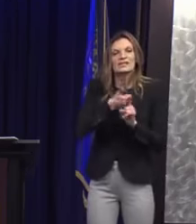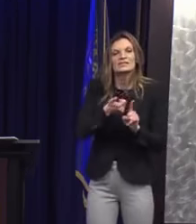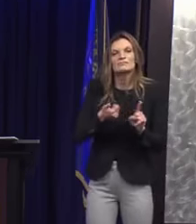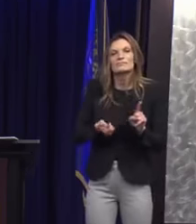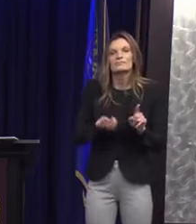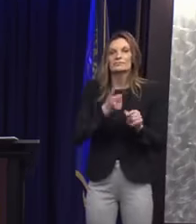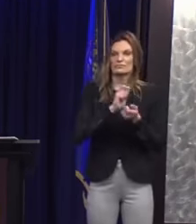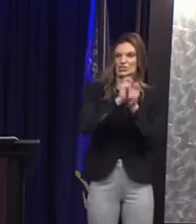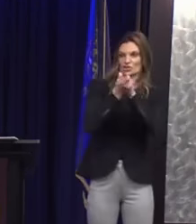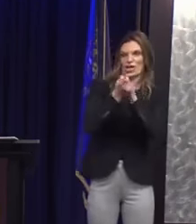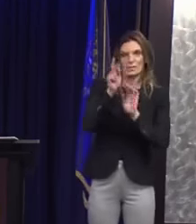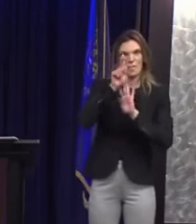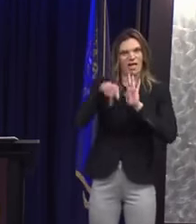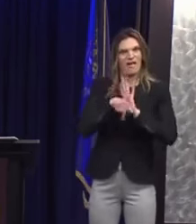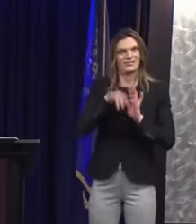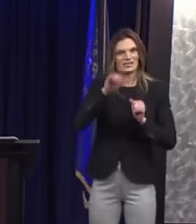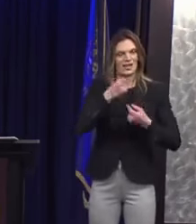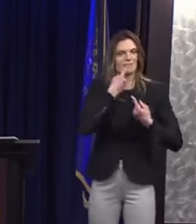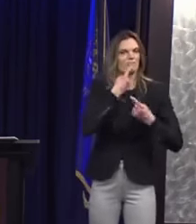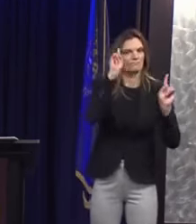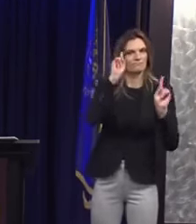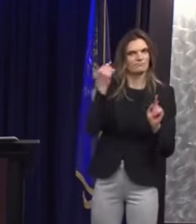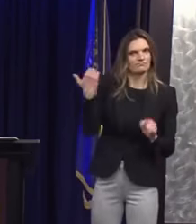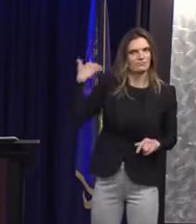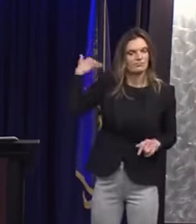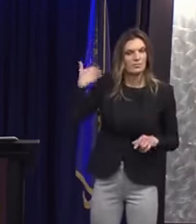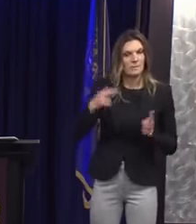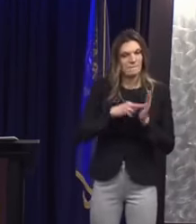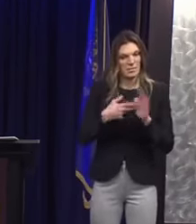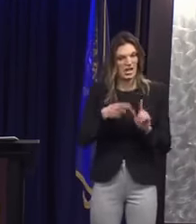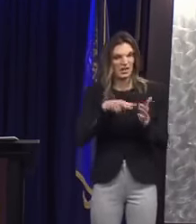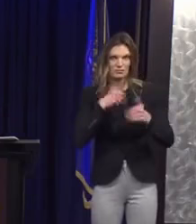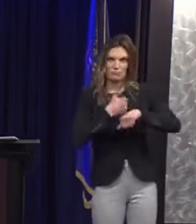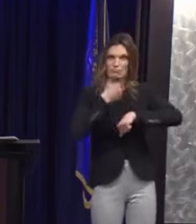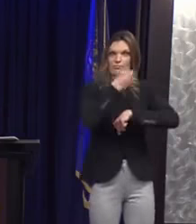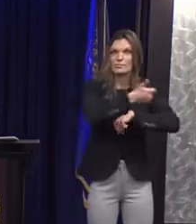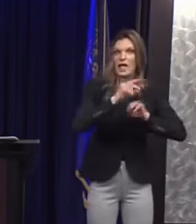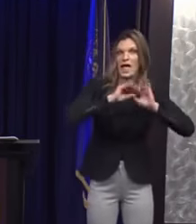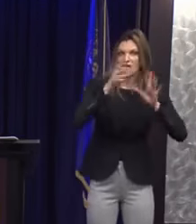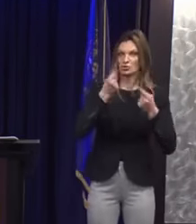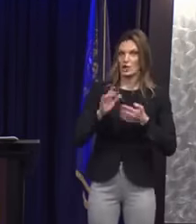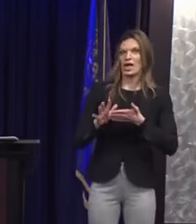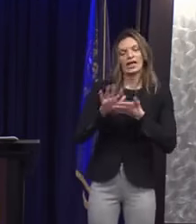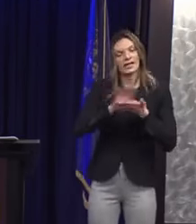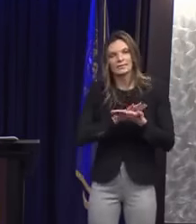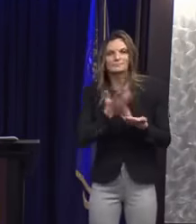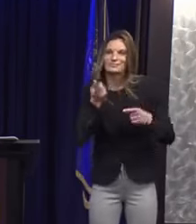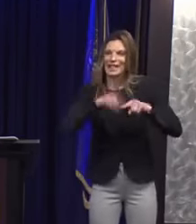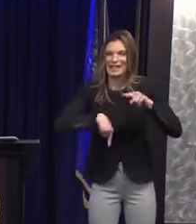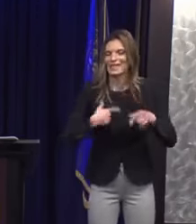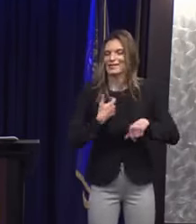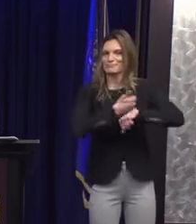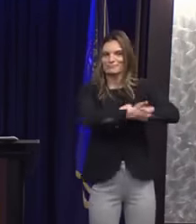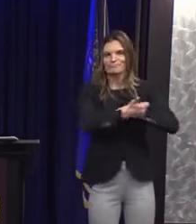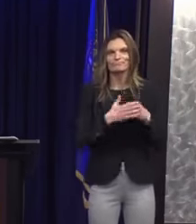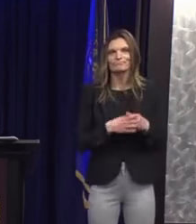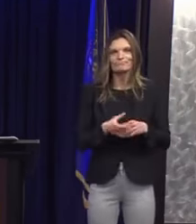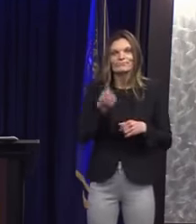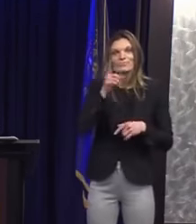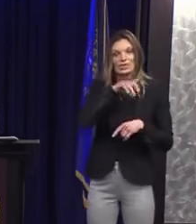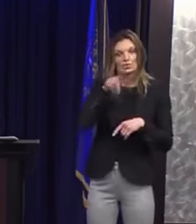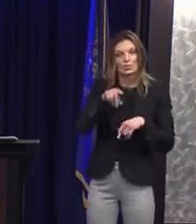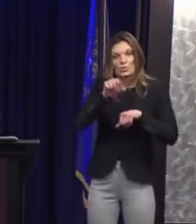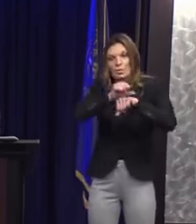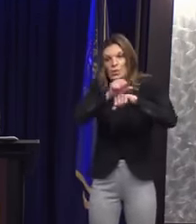enough to ensure awareness and accountability on the part of personnel. And in this case, the City of Detroit's